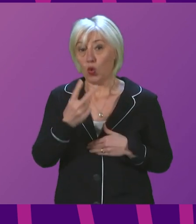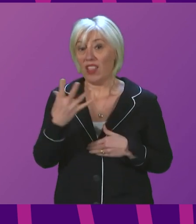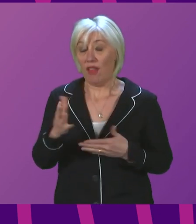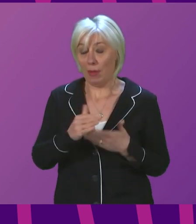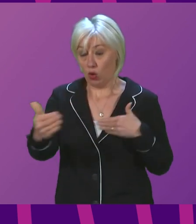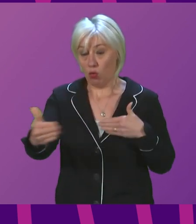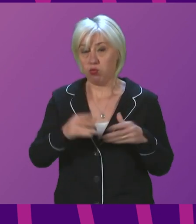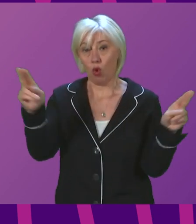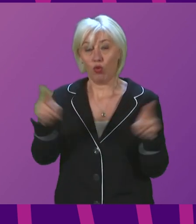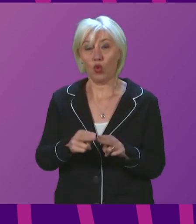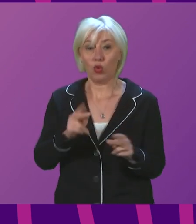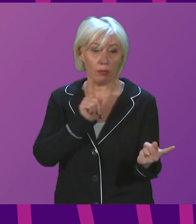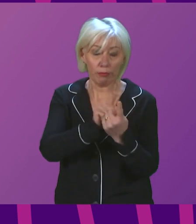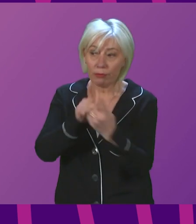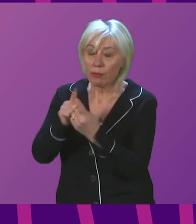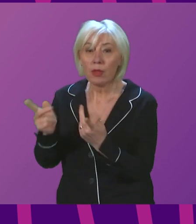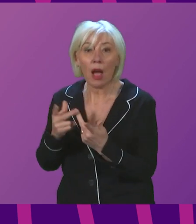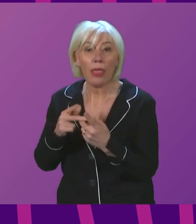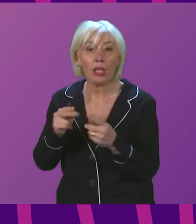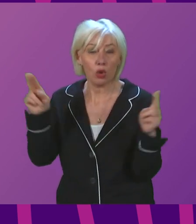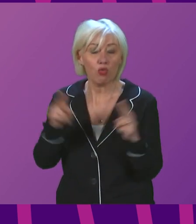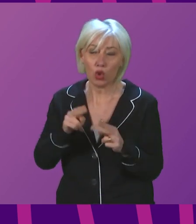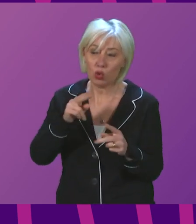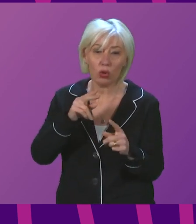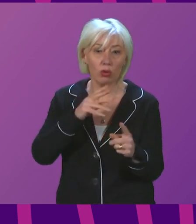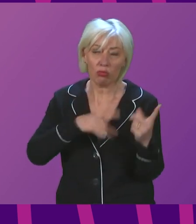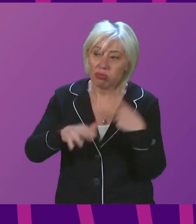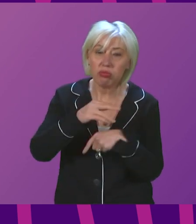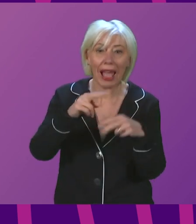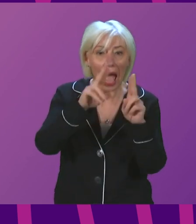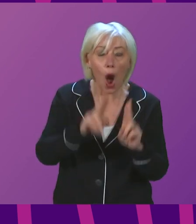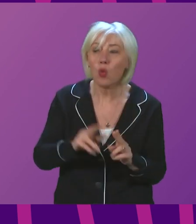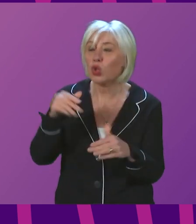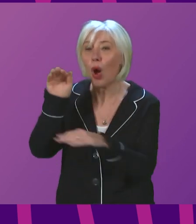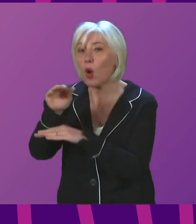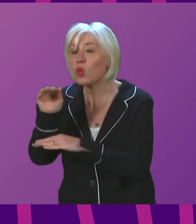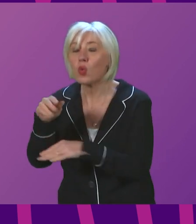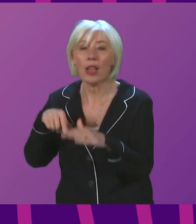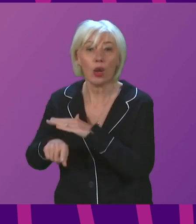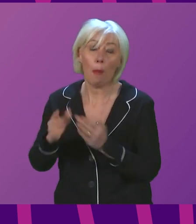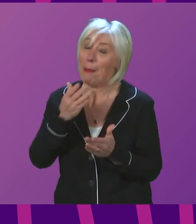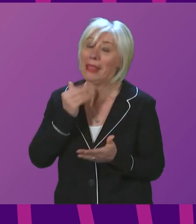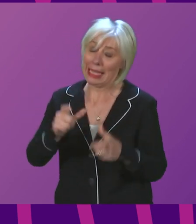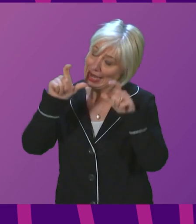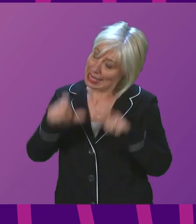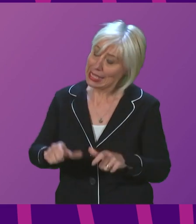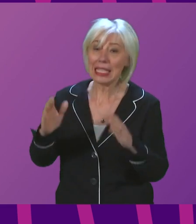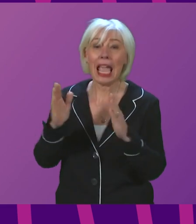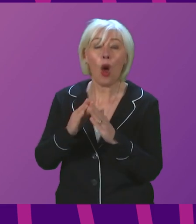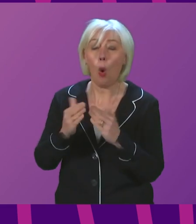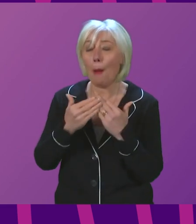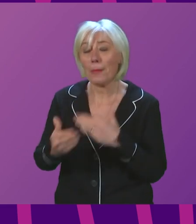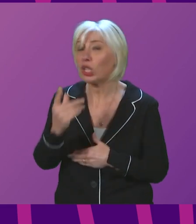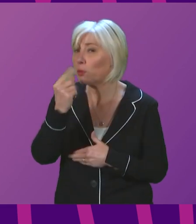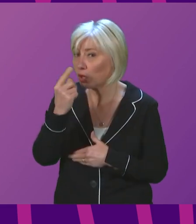as possible. Minimise socialising with others, either at home or in indoor public places. Indeed, stay at home as much as is feasible.